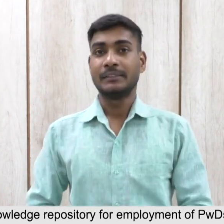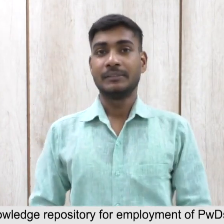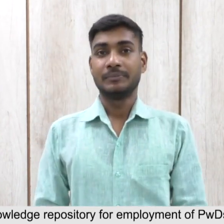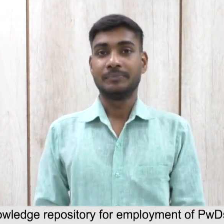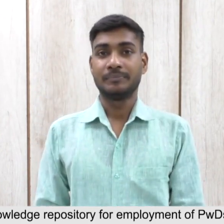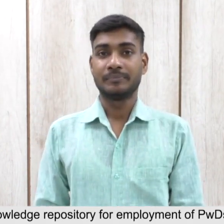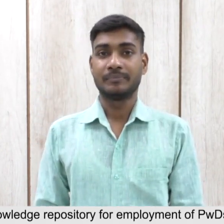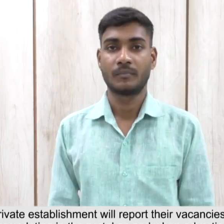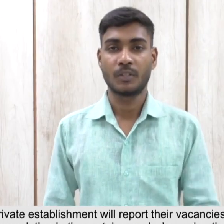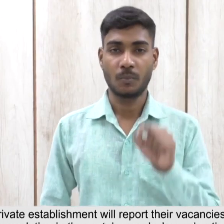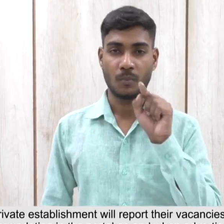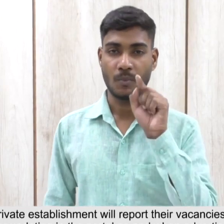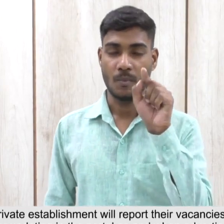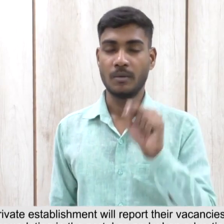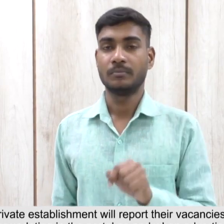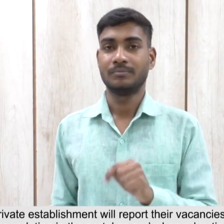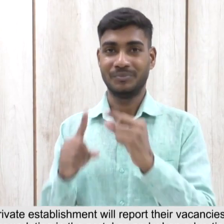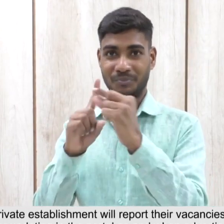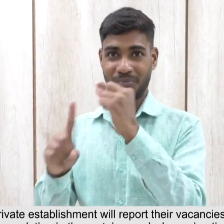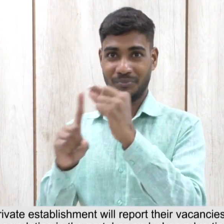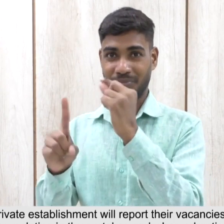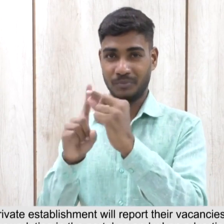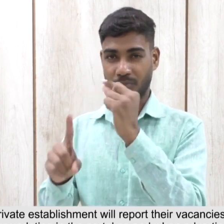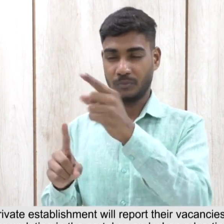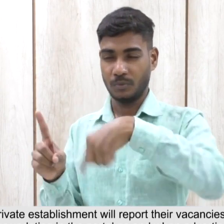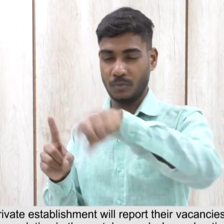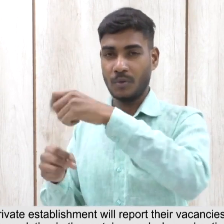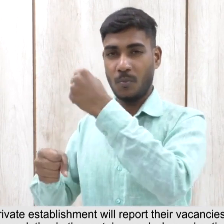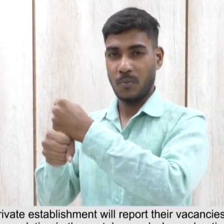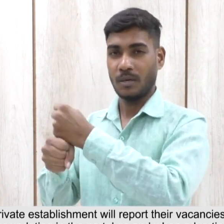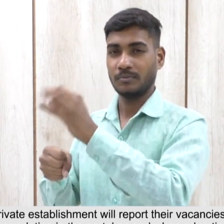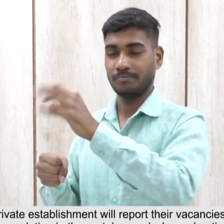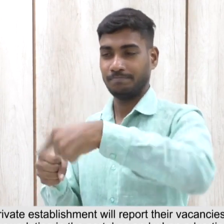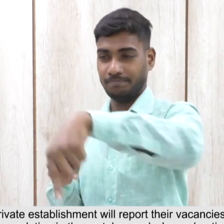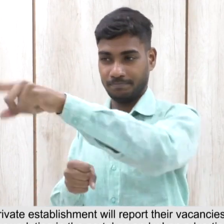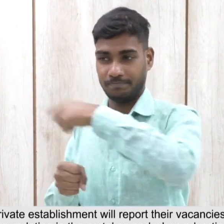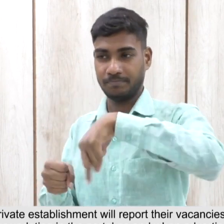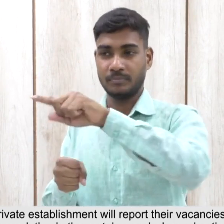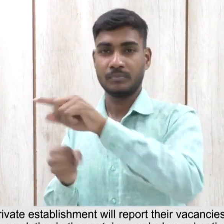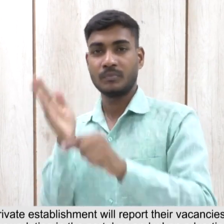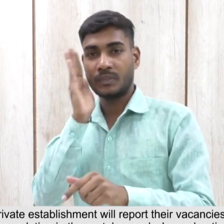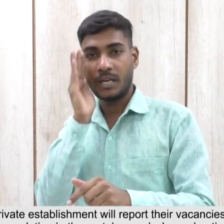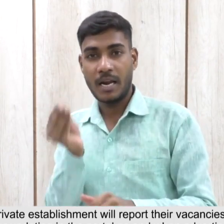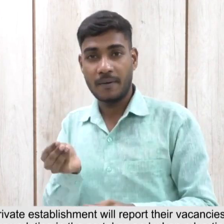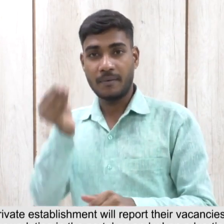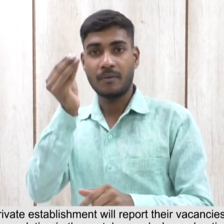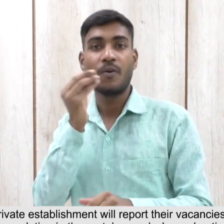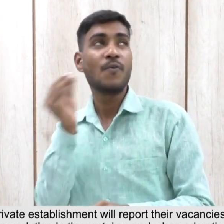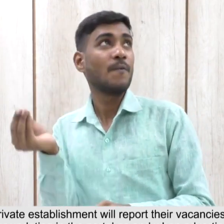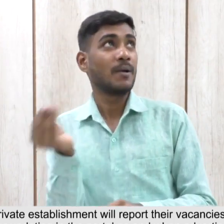This So, government and private establishment will report their vacancies and other details to